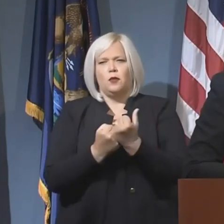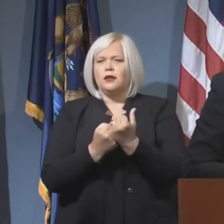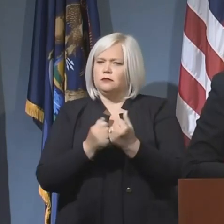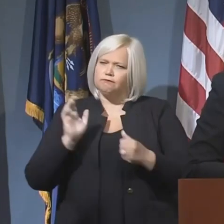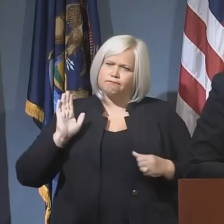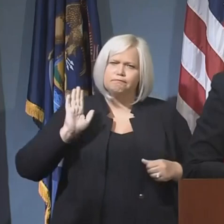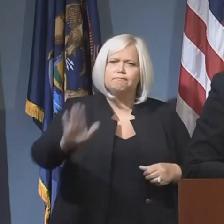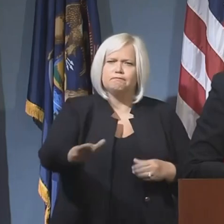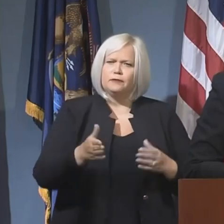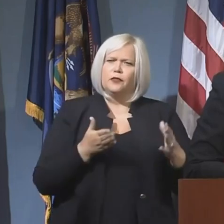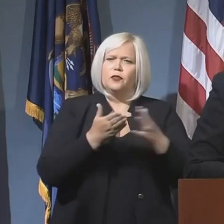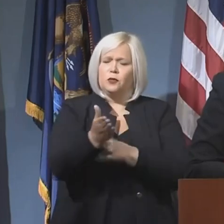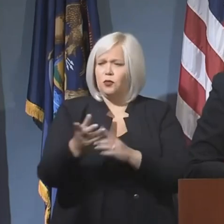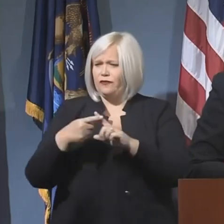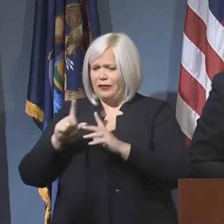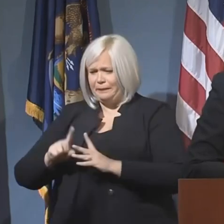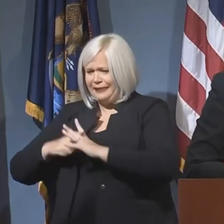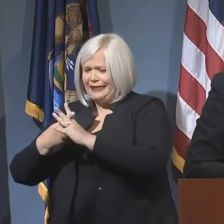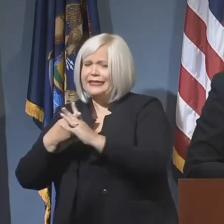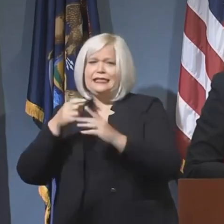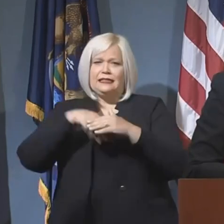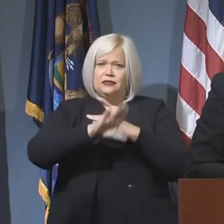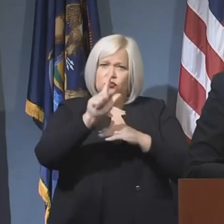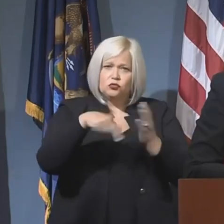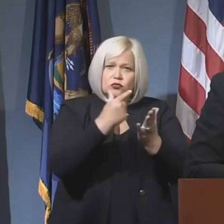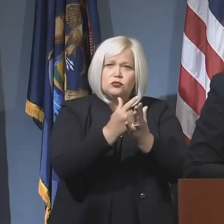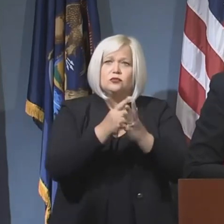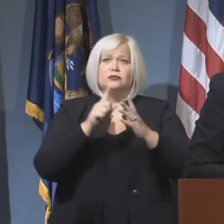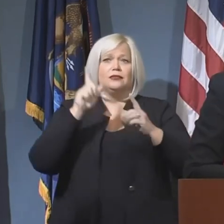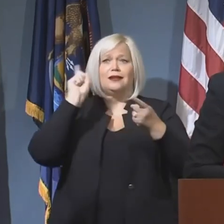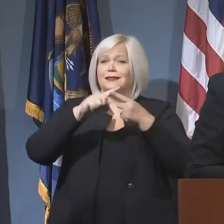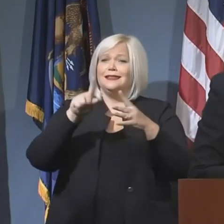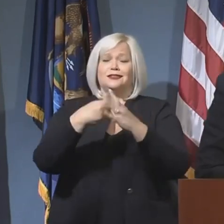them all the way from graduation and into their new careers.